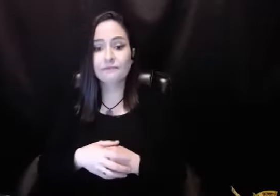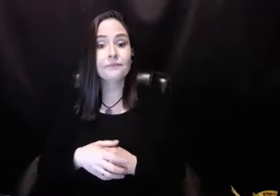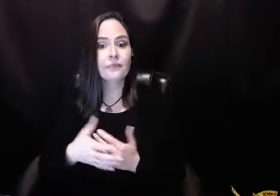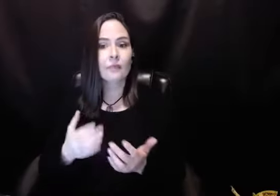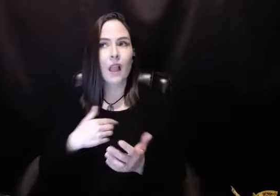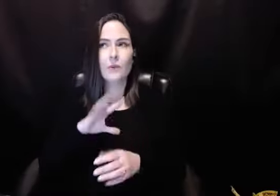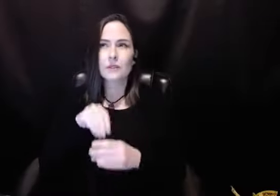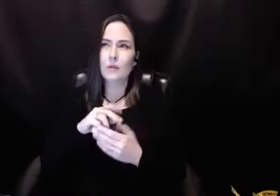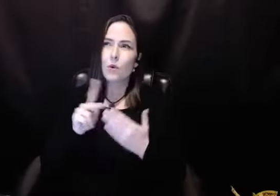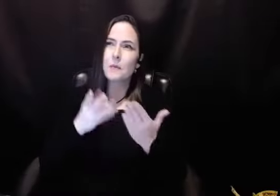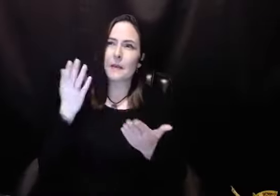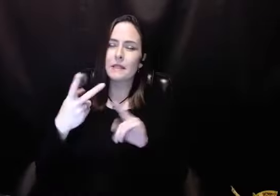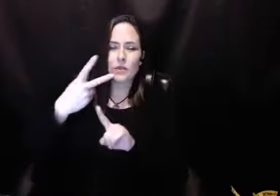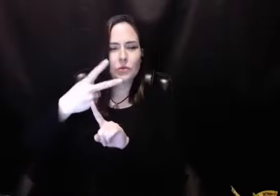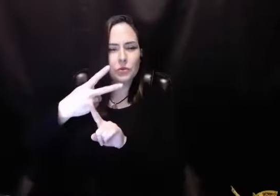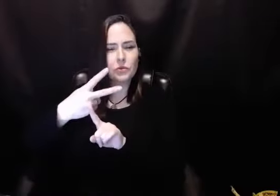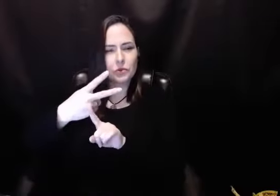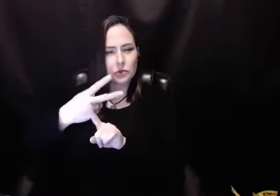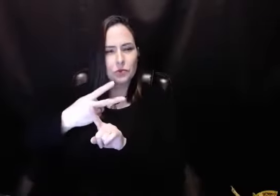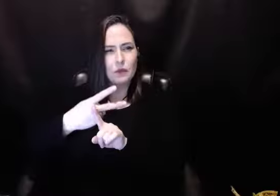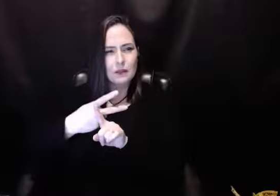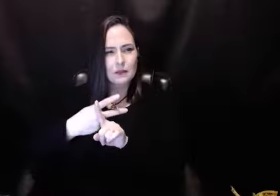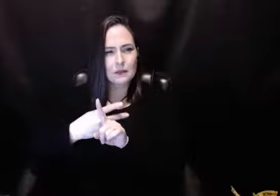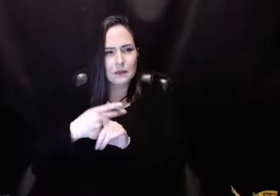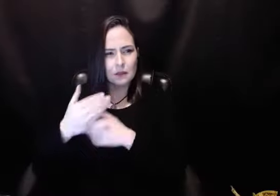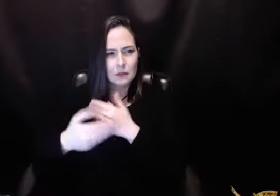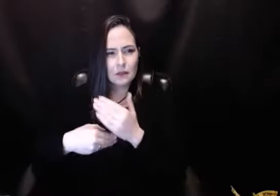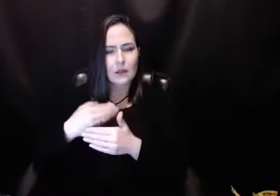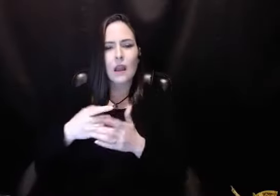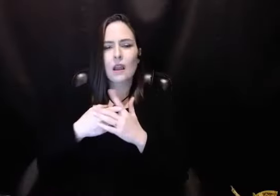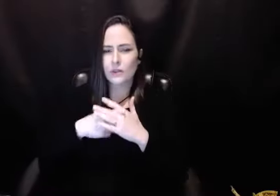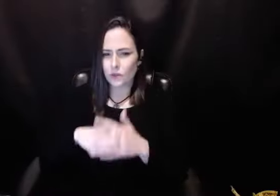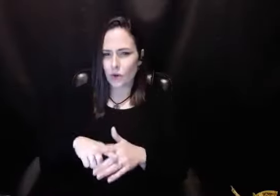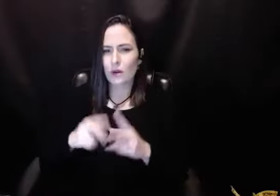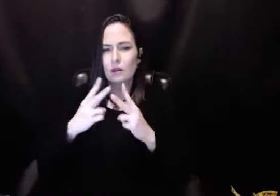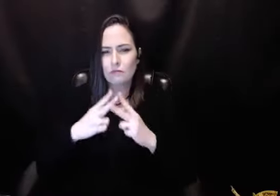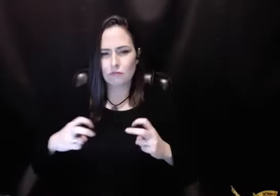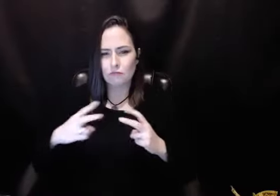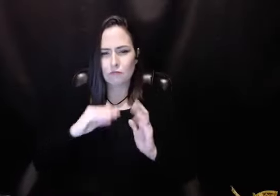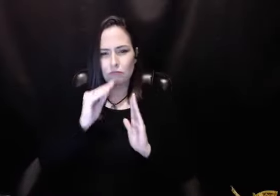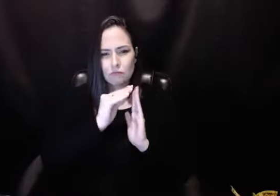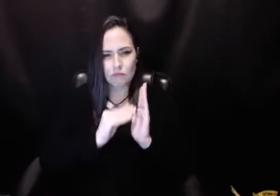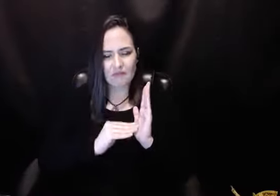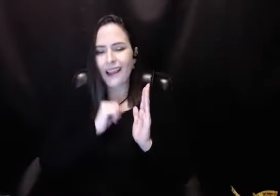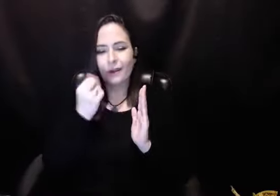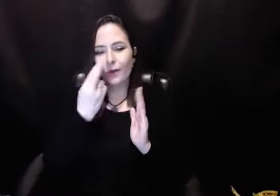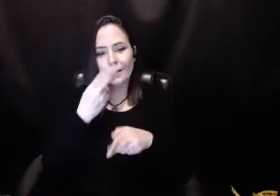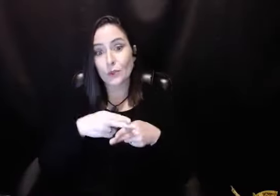do. You know, that's like the, I was in the program maybe two months, and I